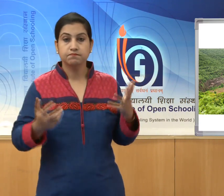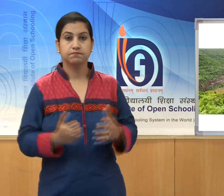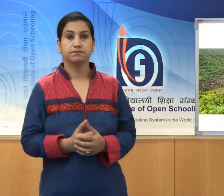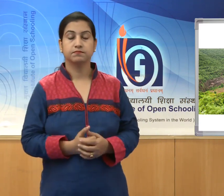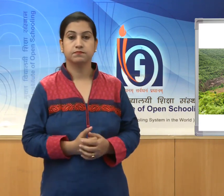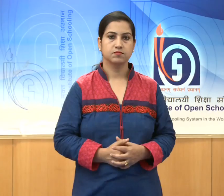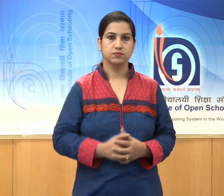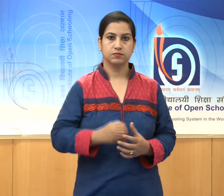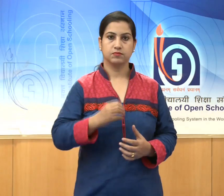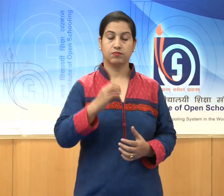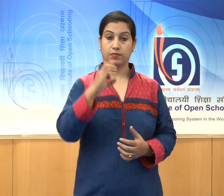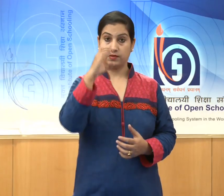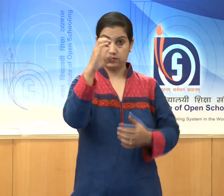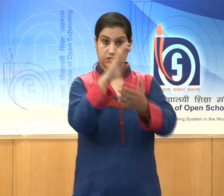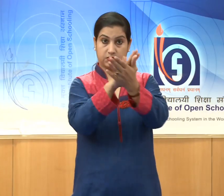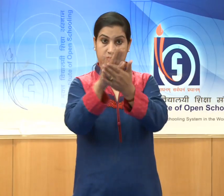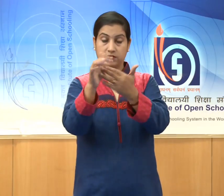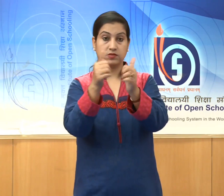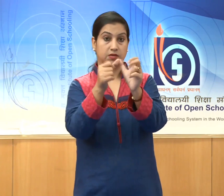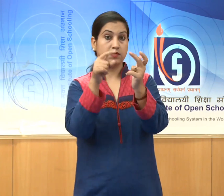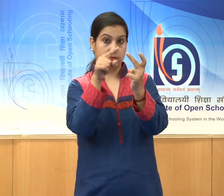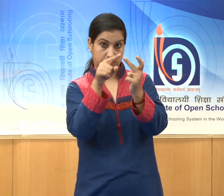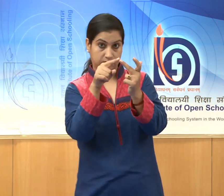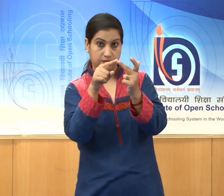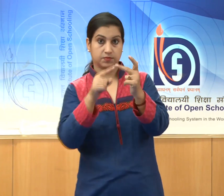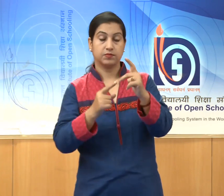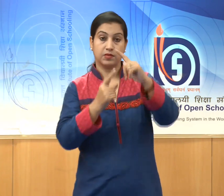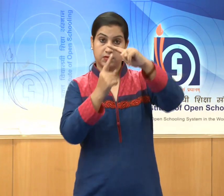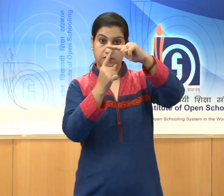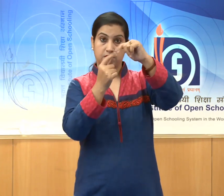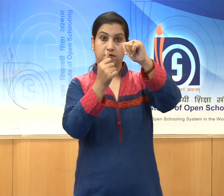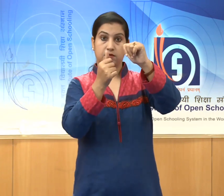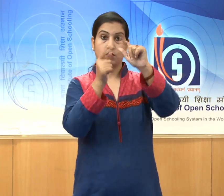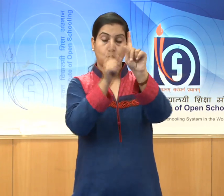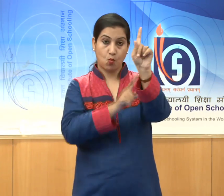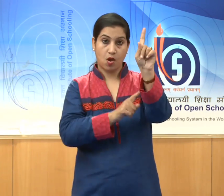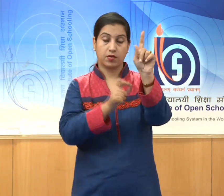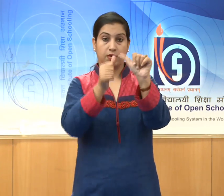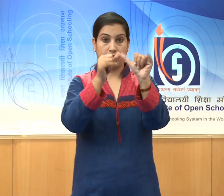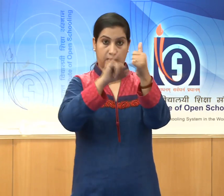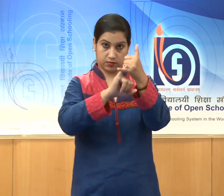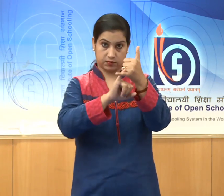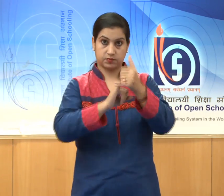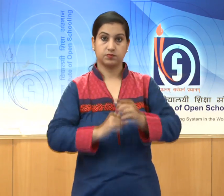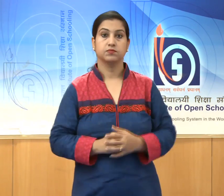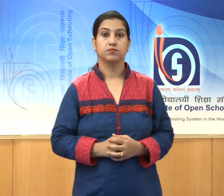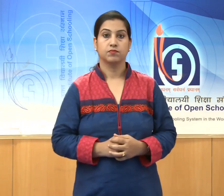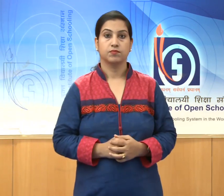and